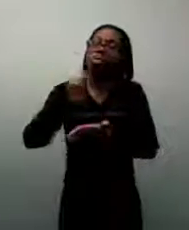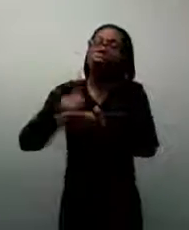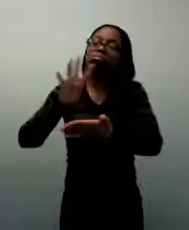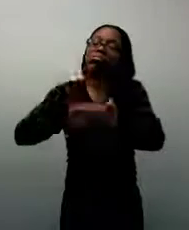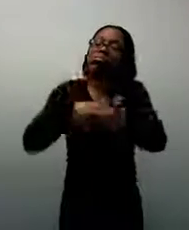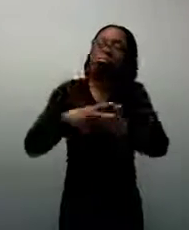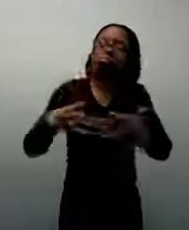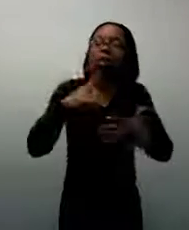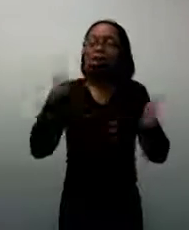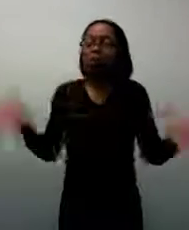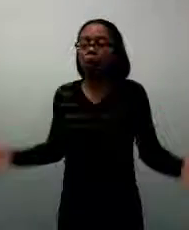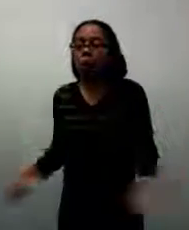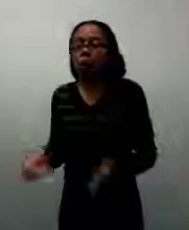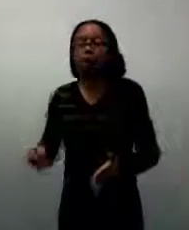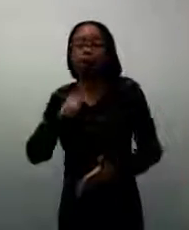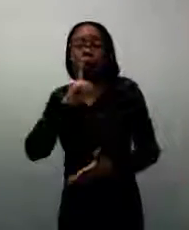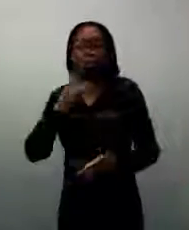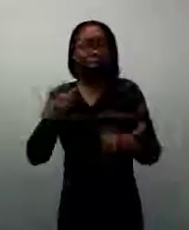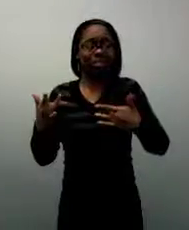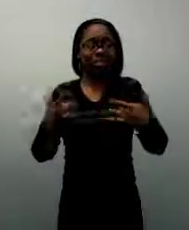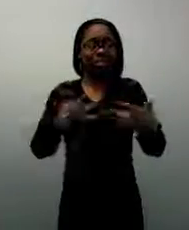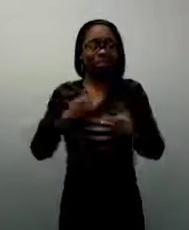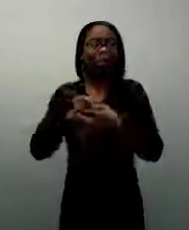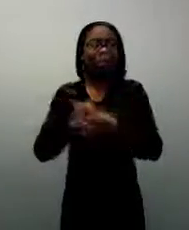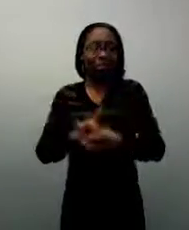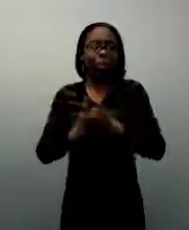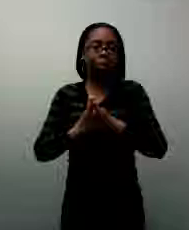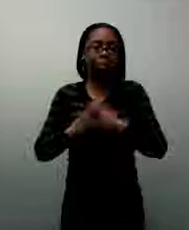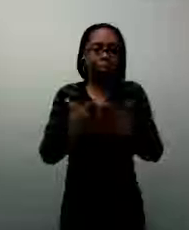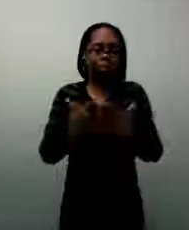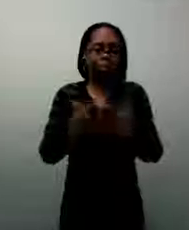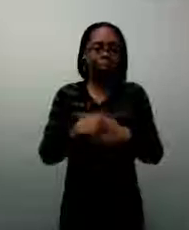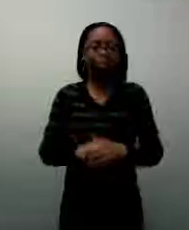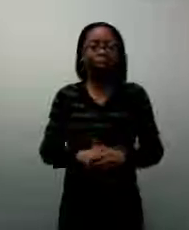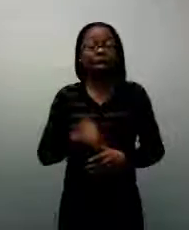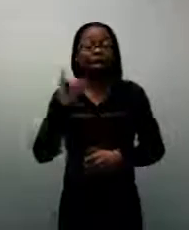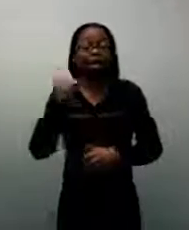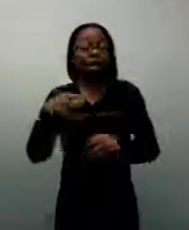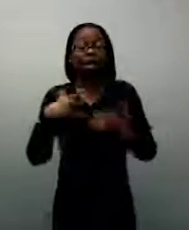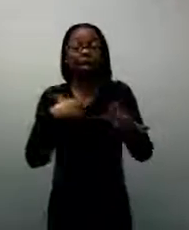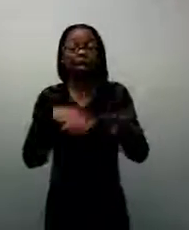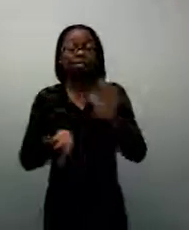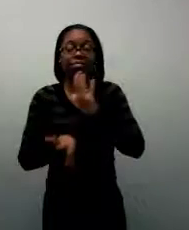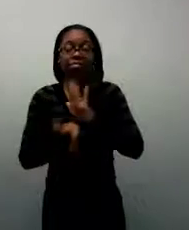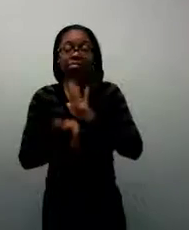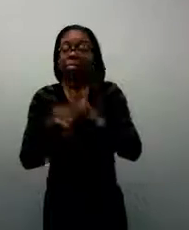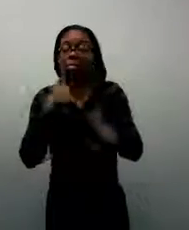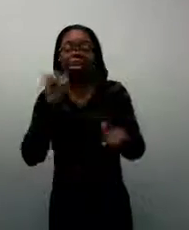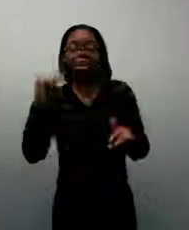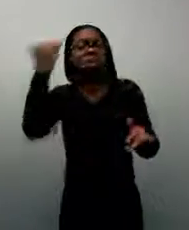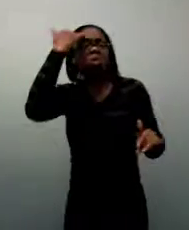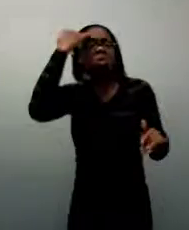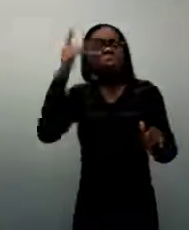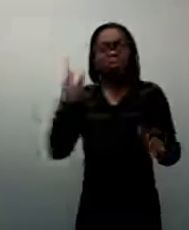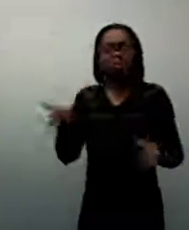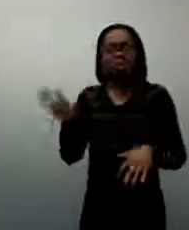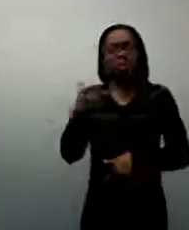them to be excited about books. They find that they can learn new things about their favorite subject and their horizon really